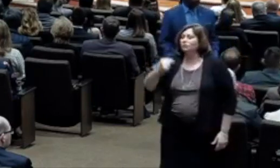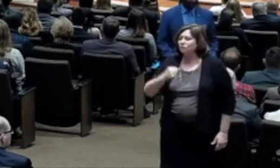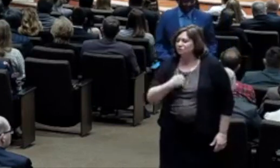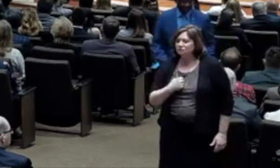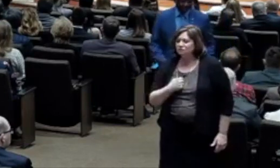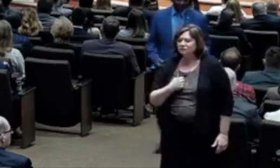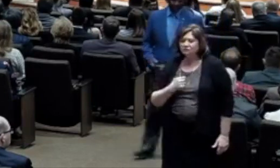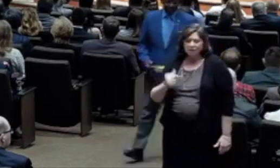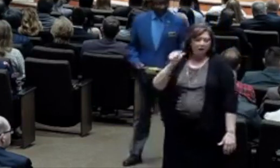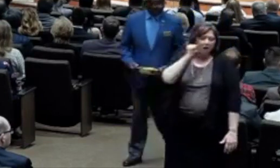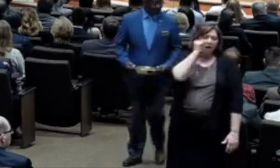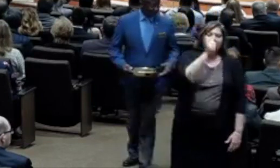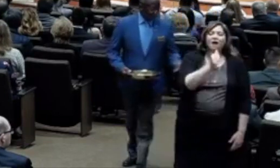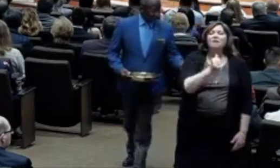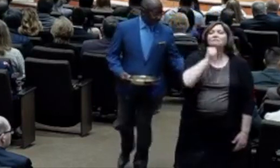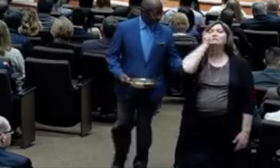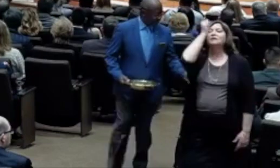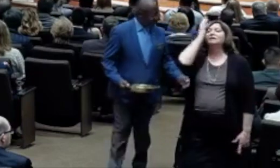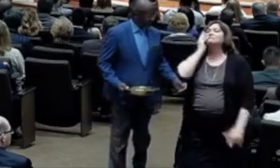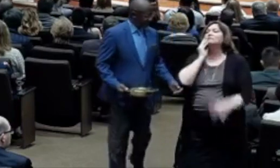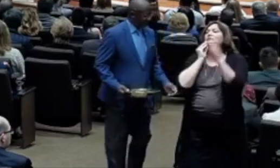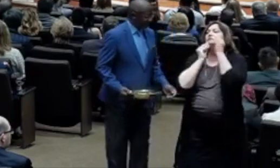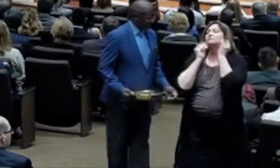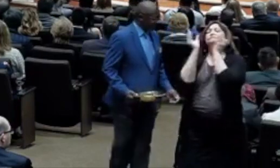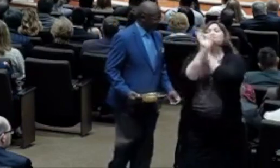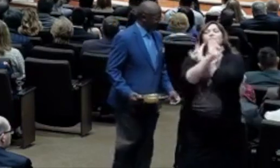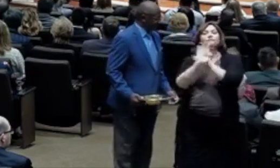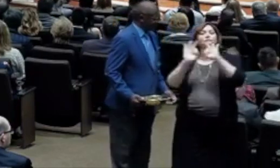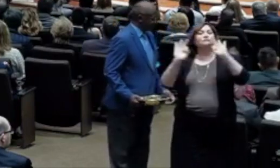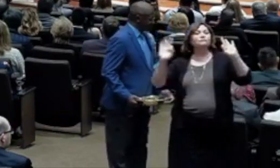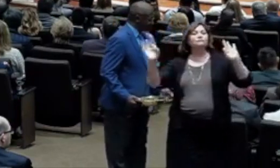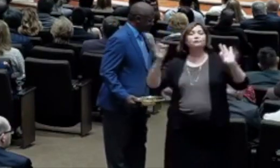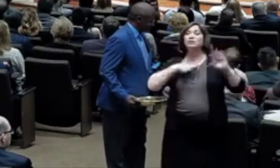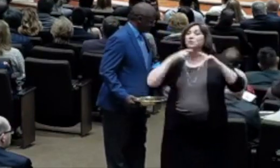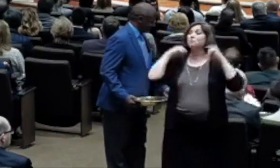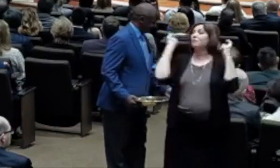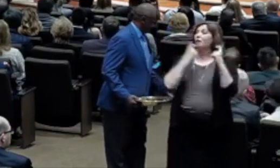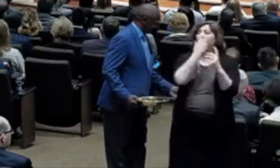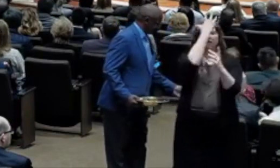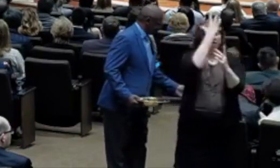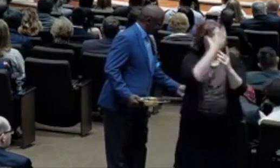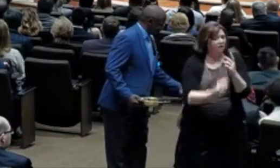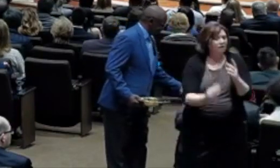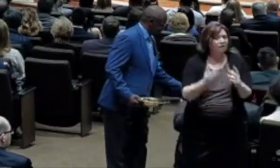sin, my king is crowned, I live in him.